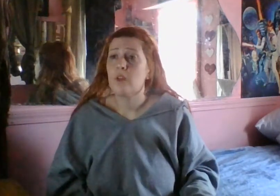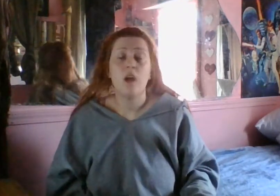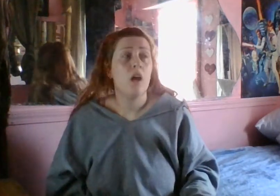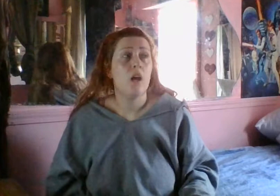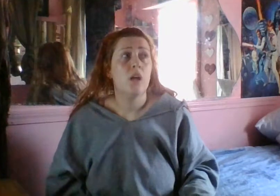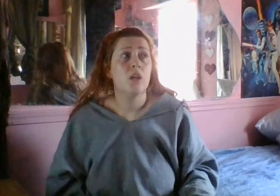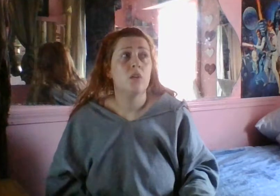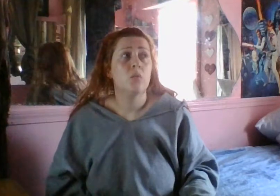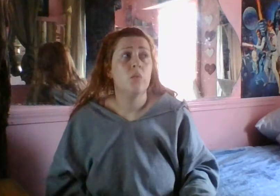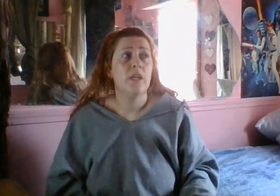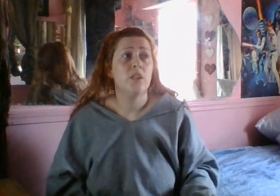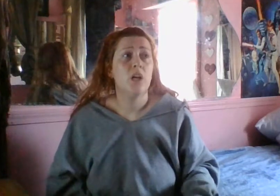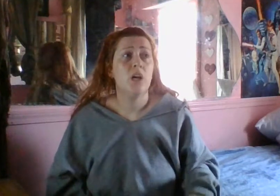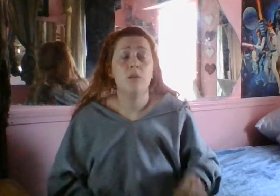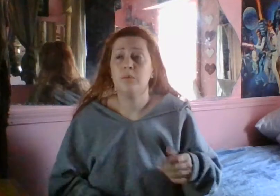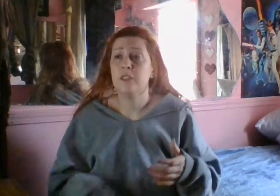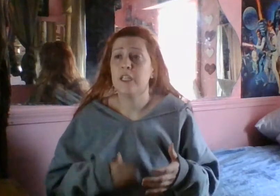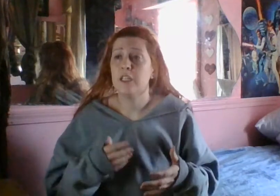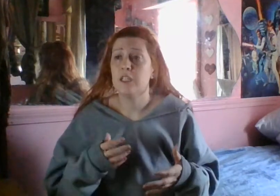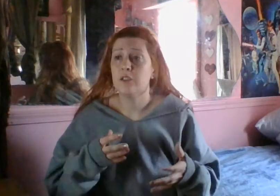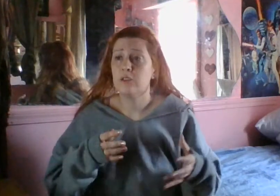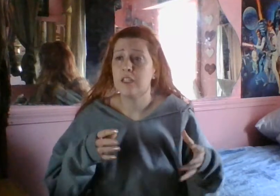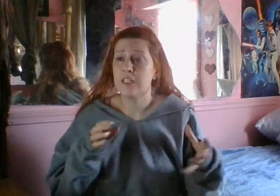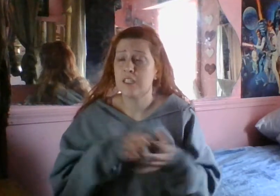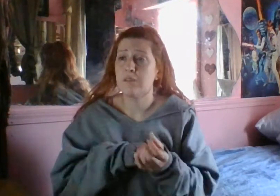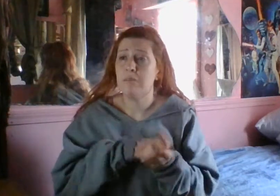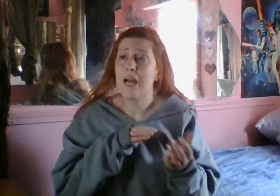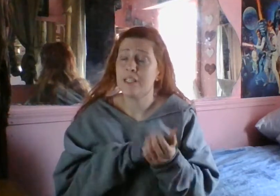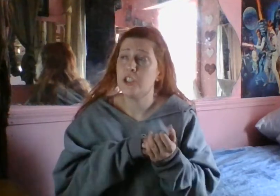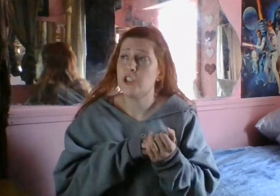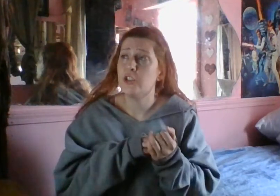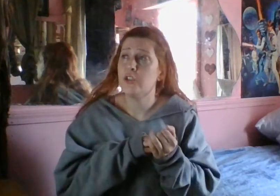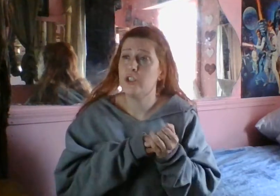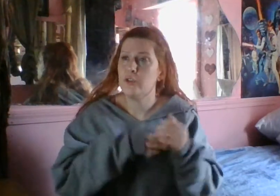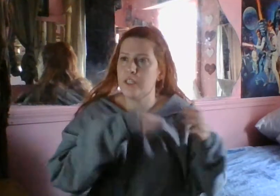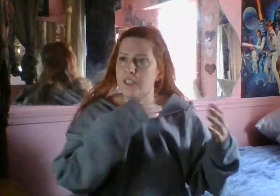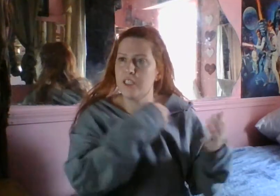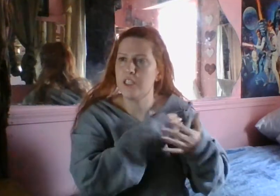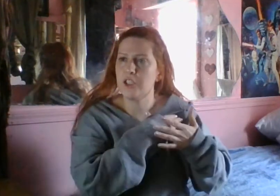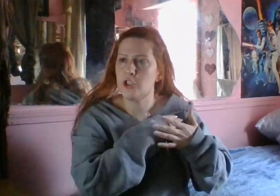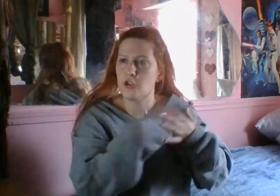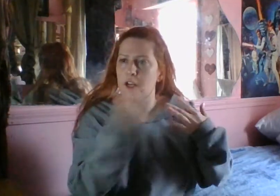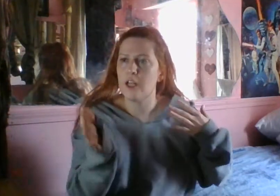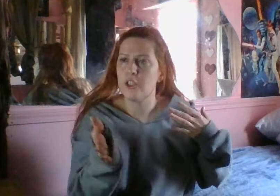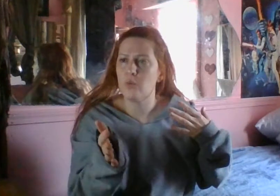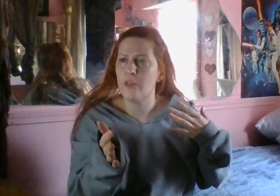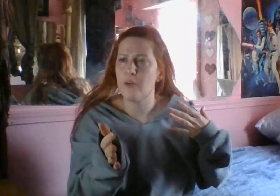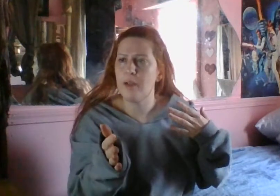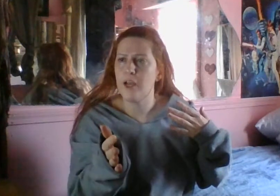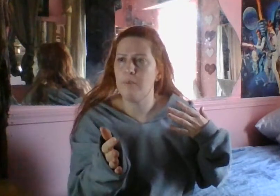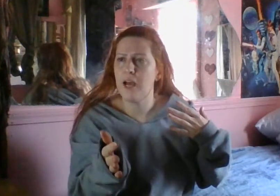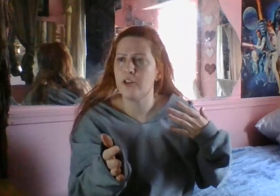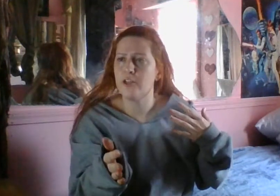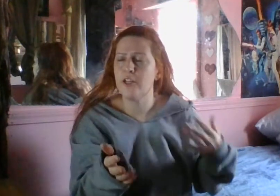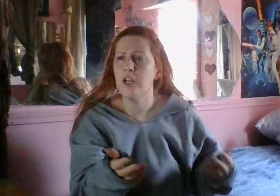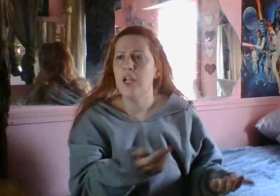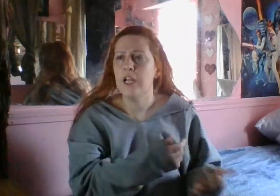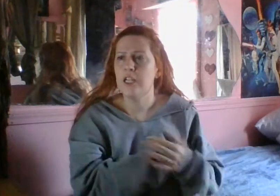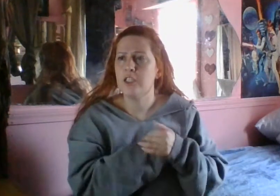So with this magnitude, and you can see the trail on the weather pattern, and